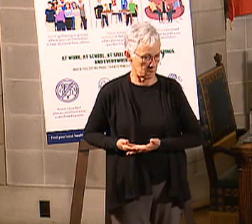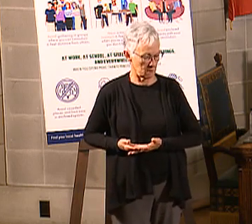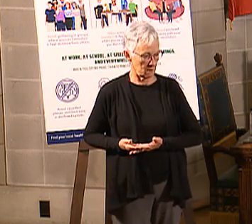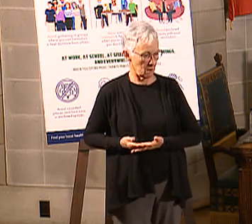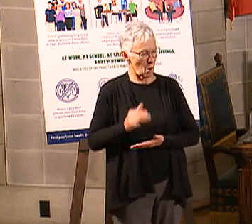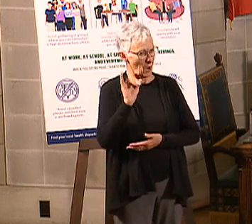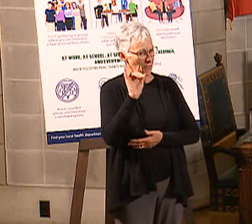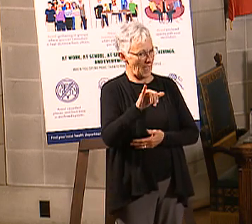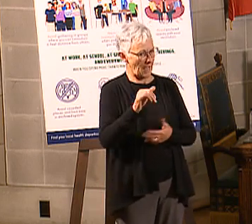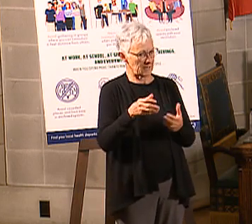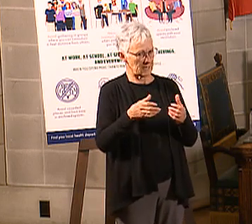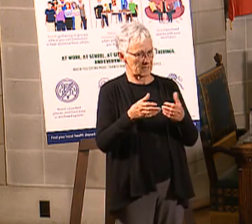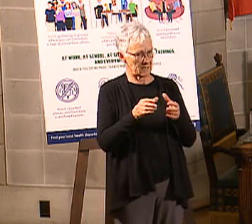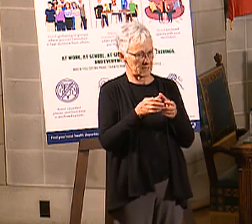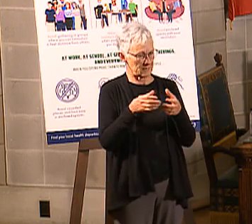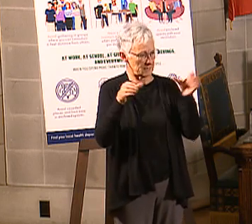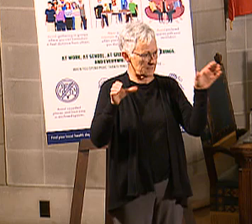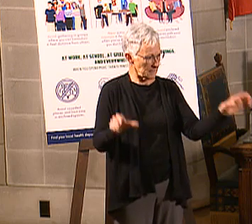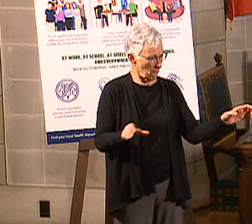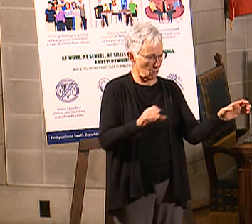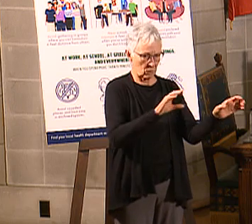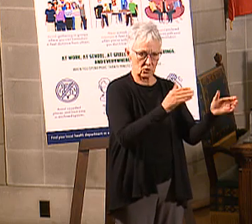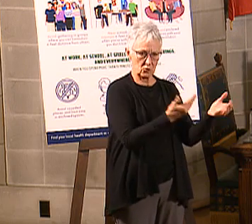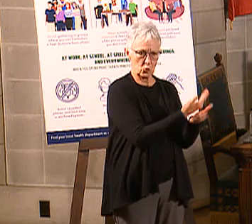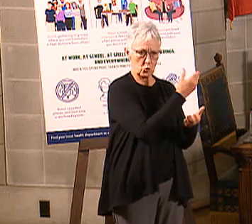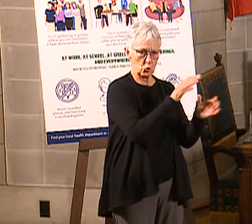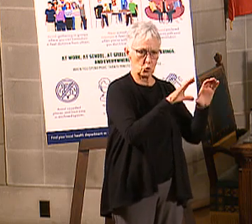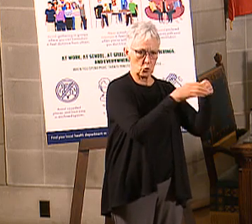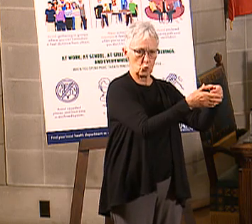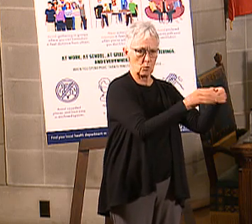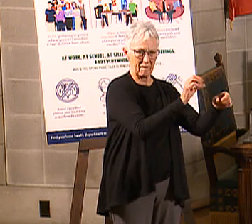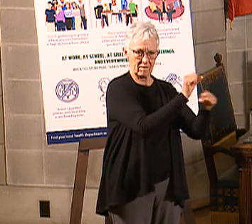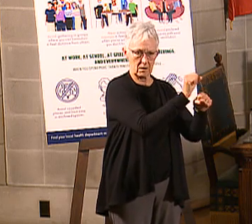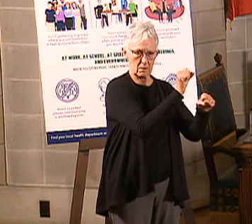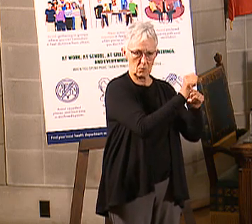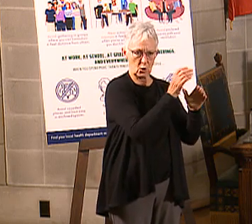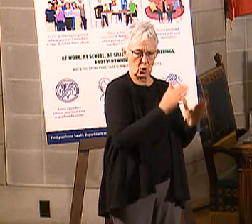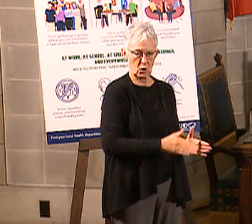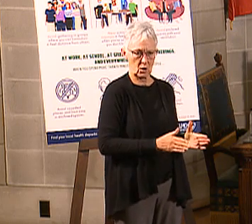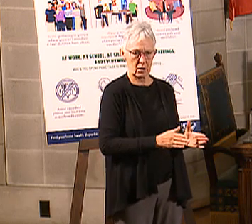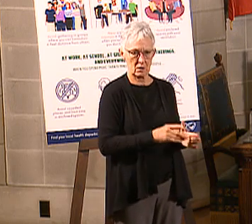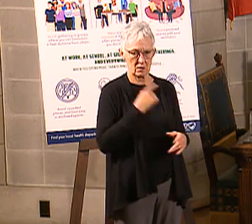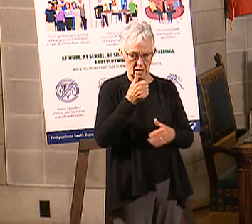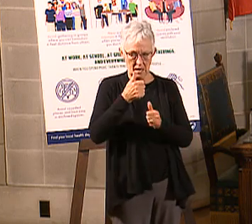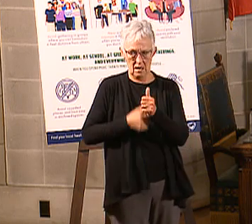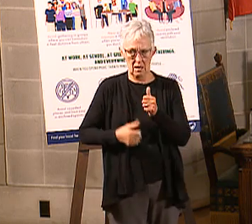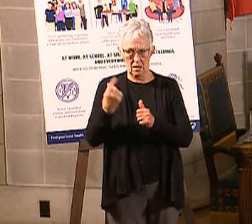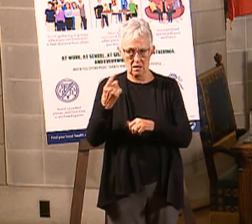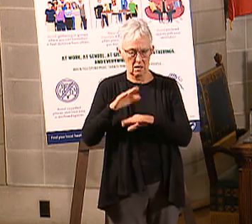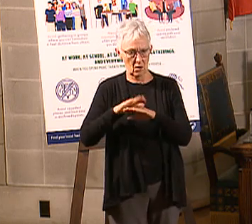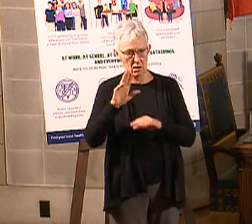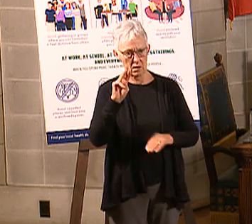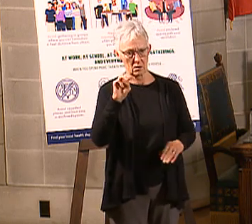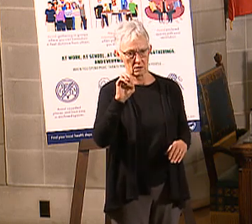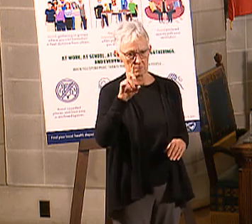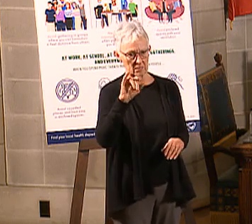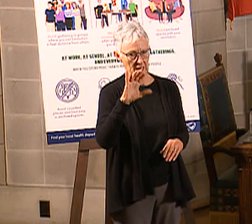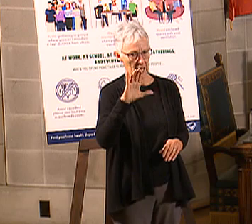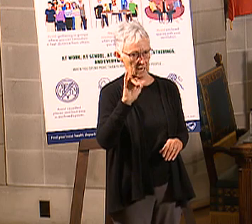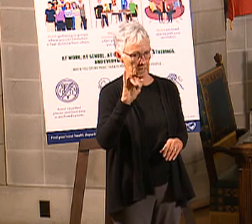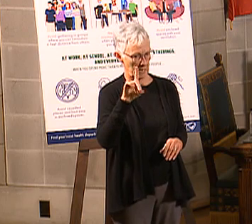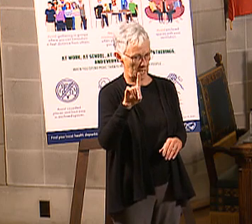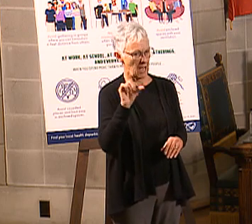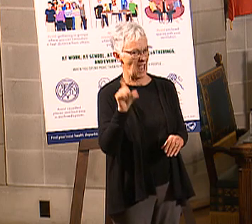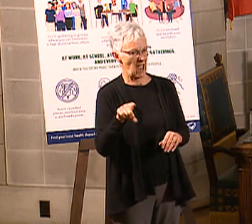ordinary, you know, everybody who's on Medicaid has to go through a checkup